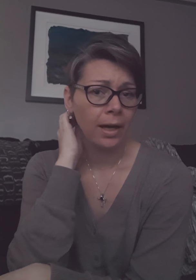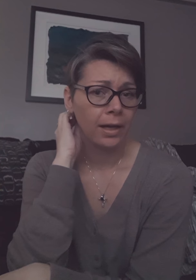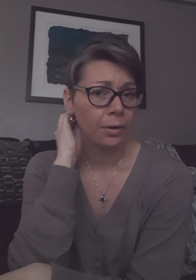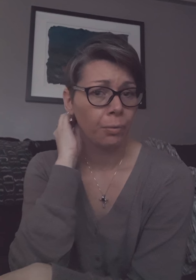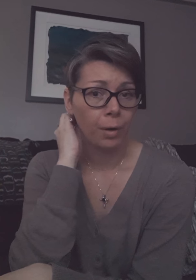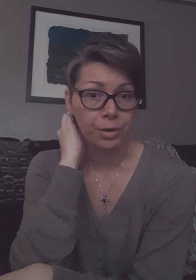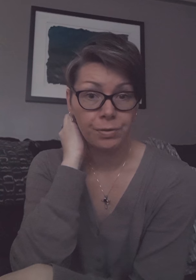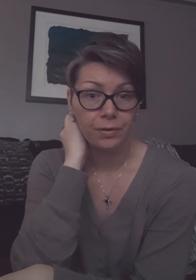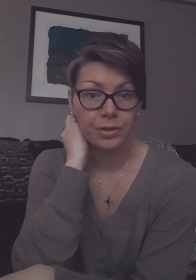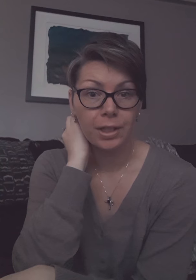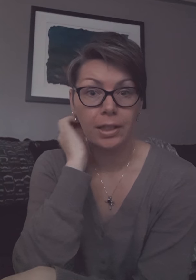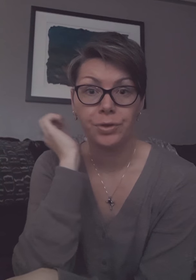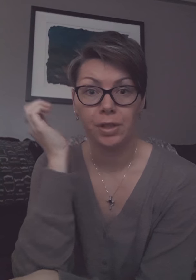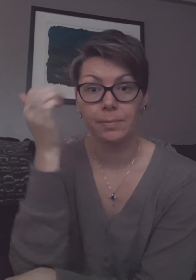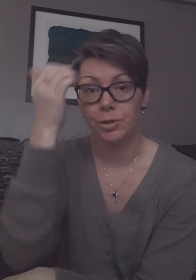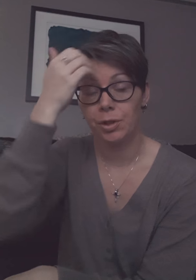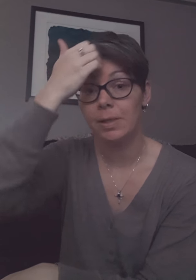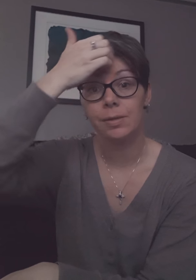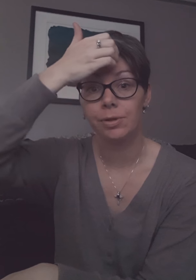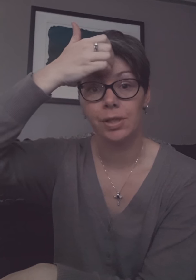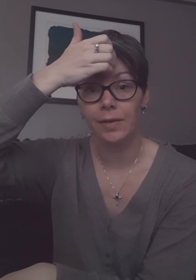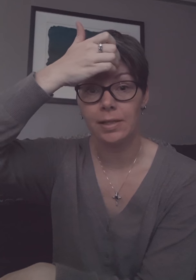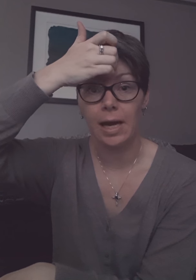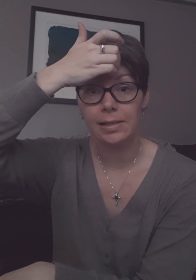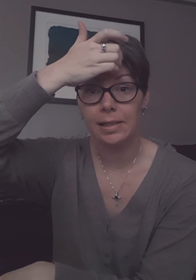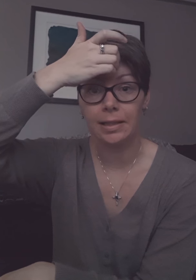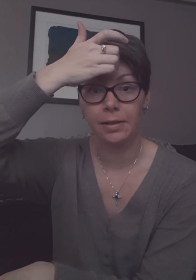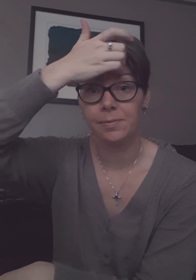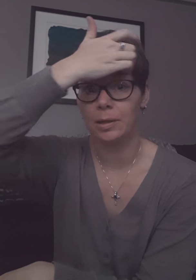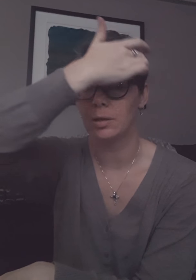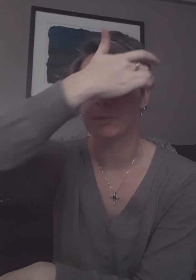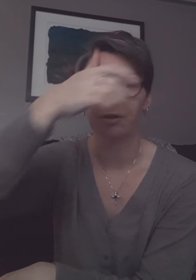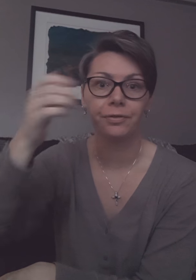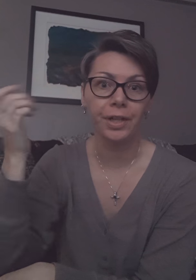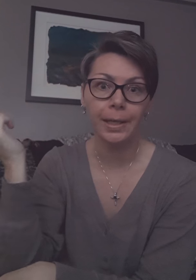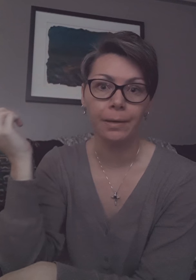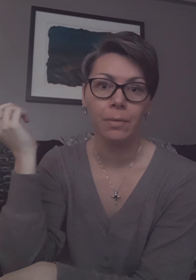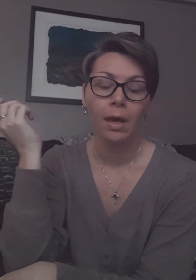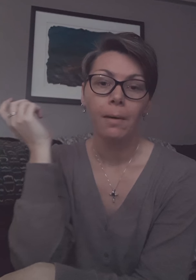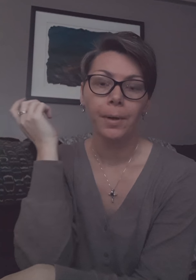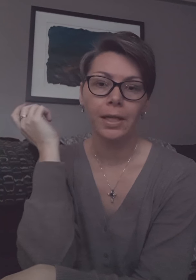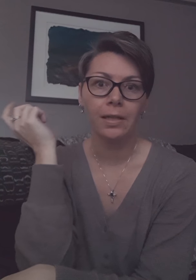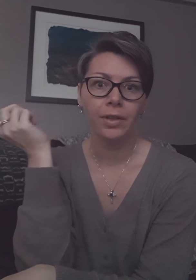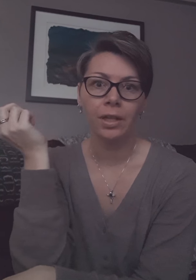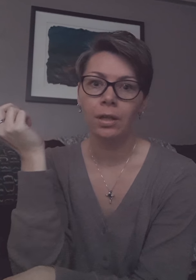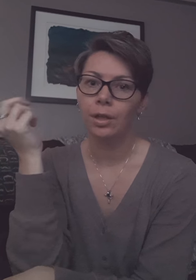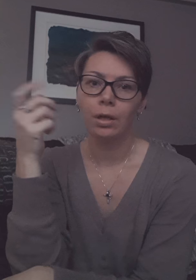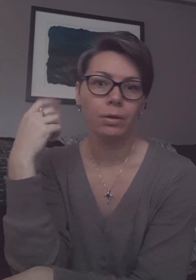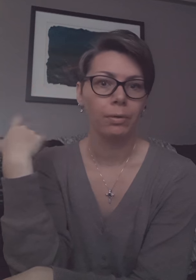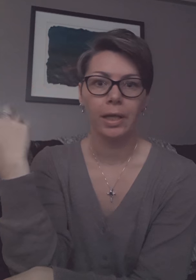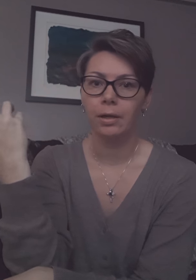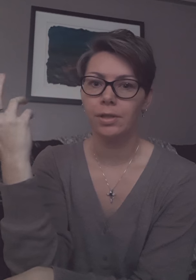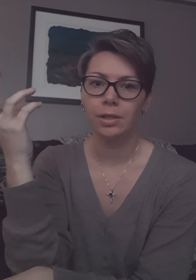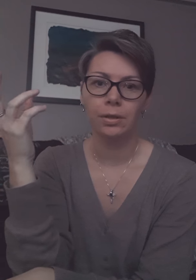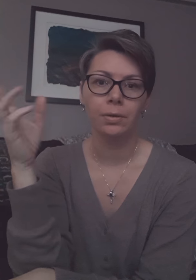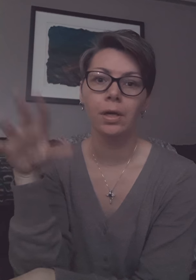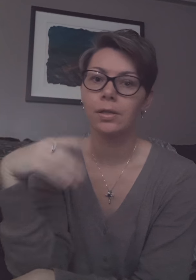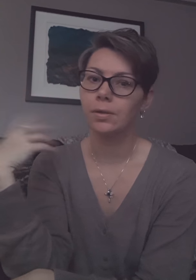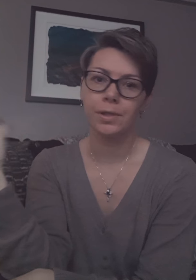while we're doing fertility treatments which is fantastic that gives me a little bit more freedom but even you know going out to source